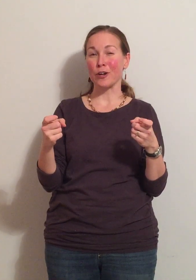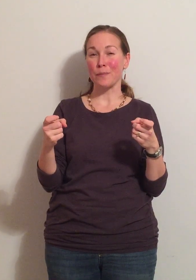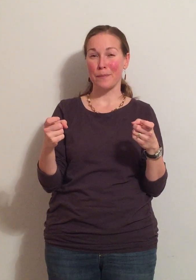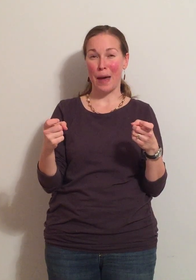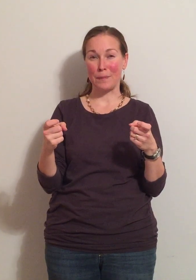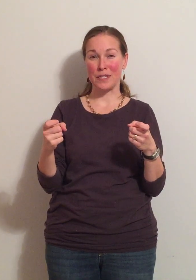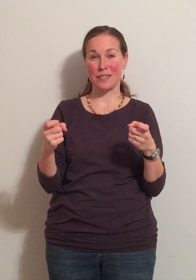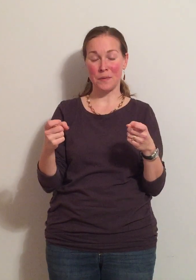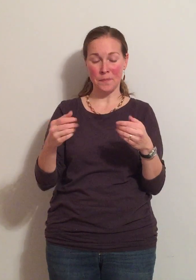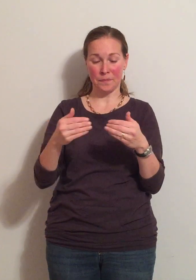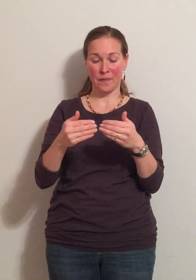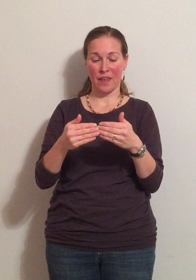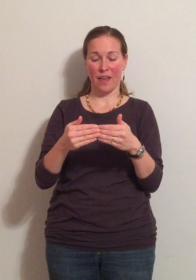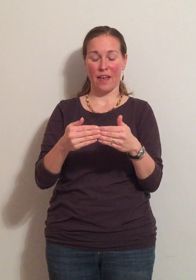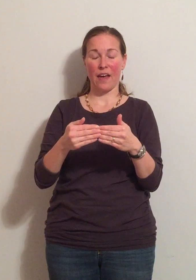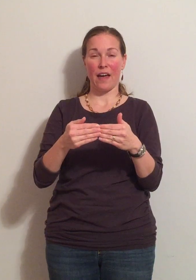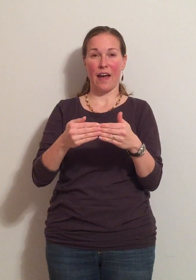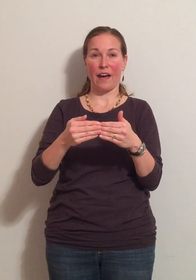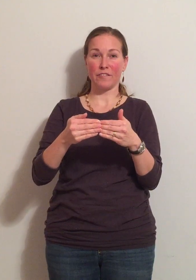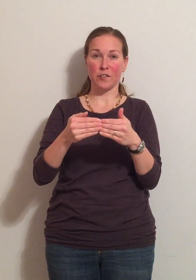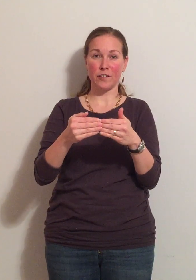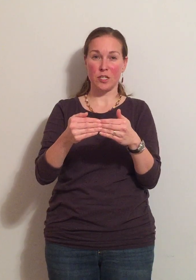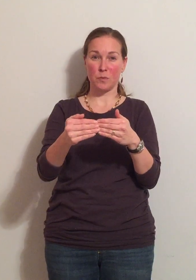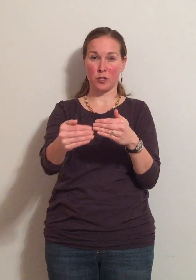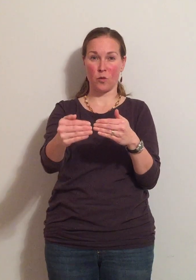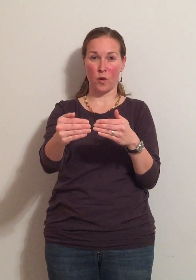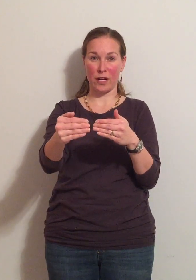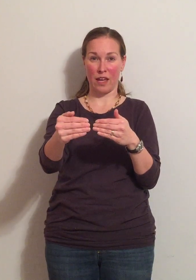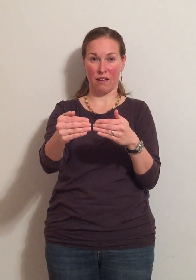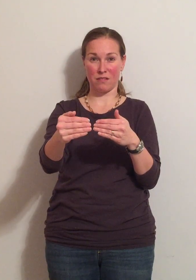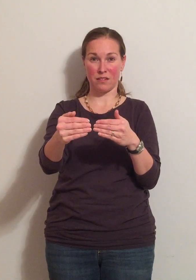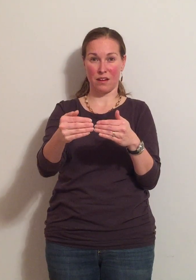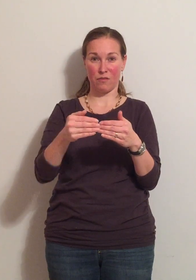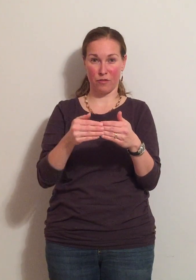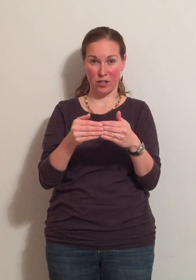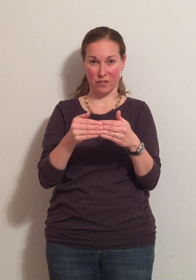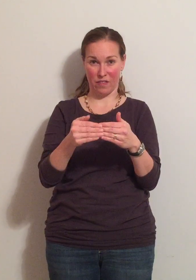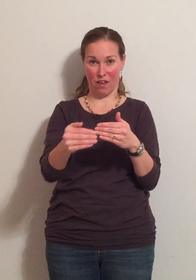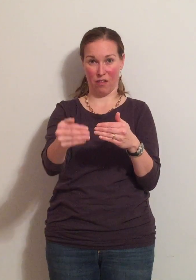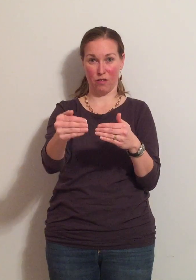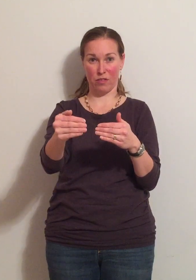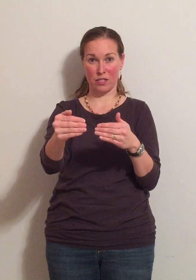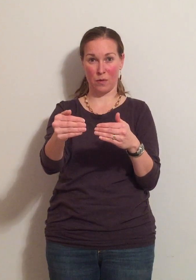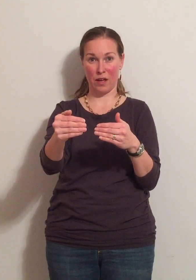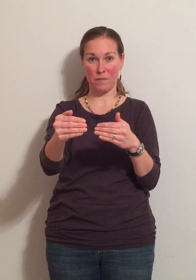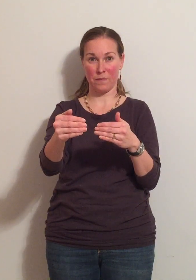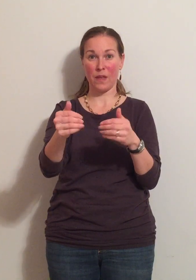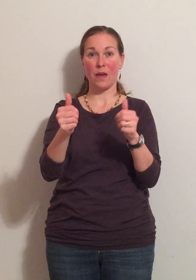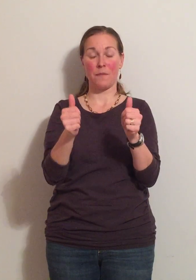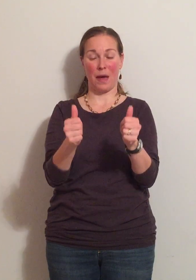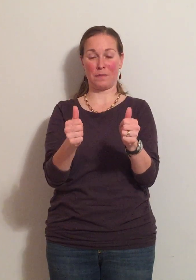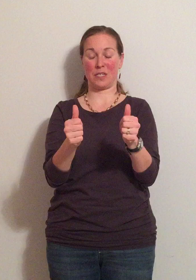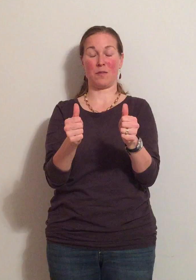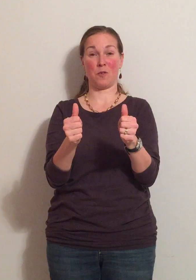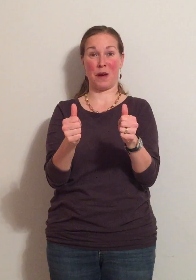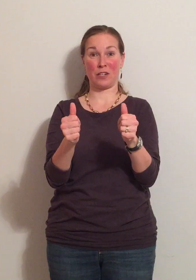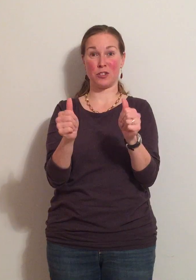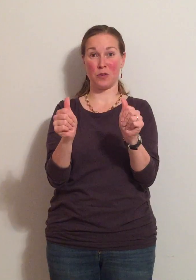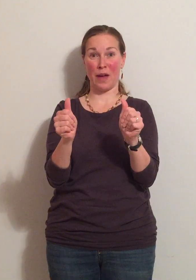baptism. After is pushing one hand in front of the other this way. Baptism reminder two